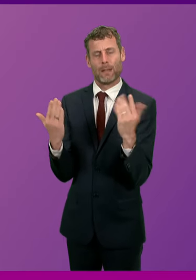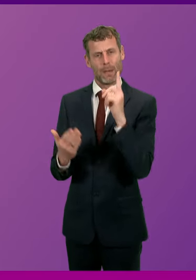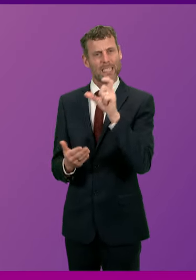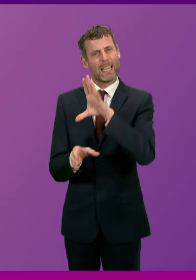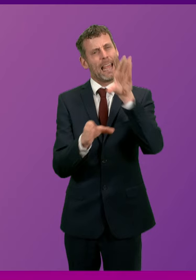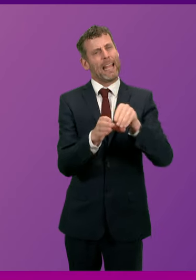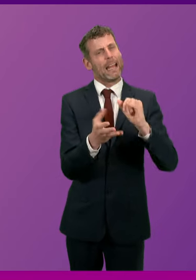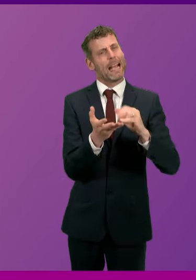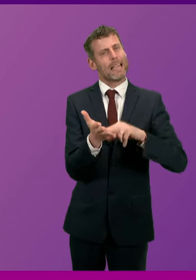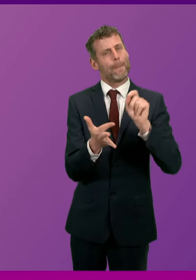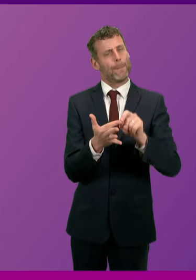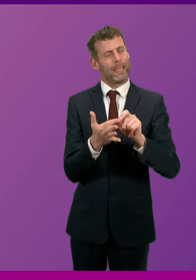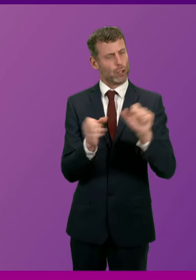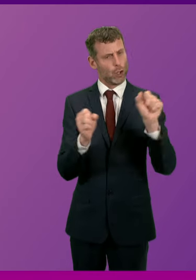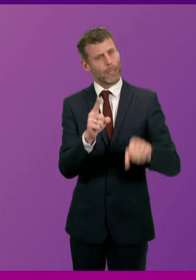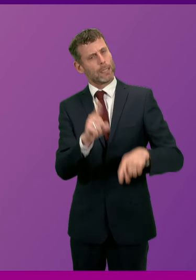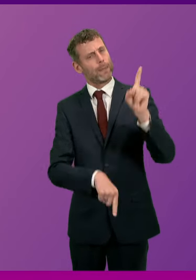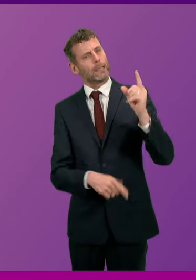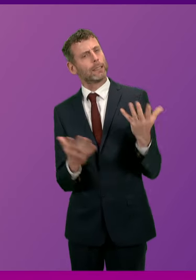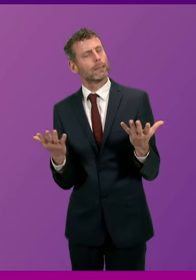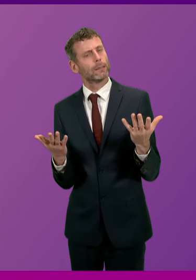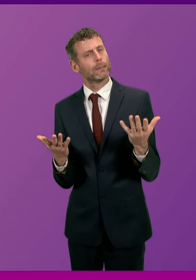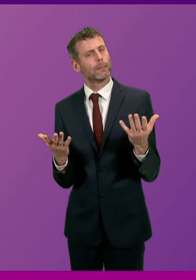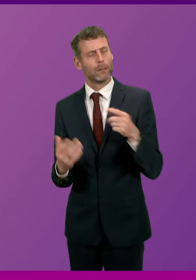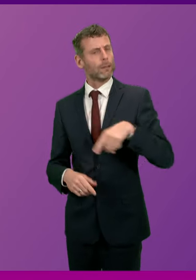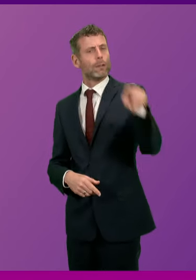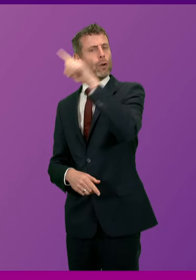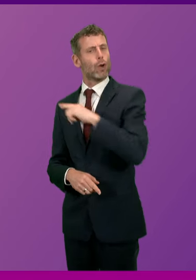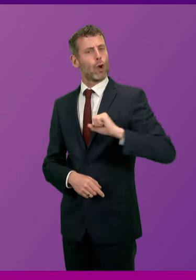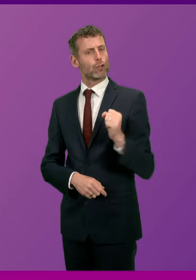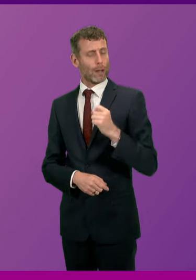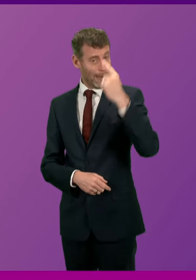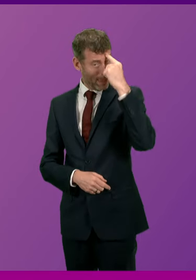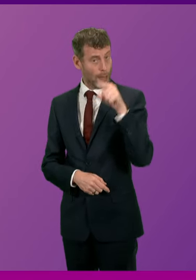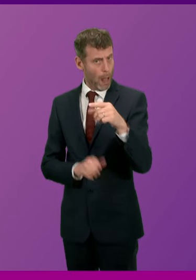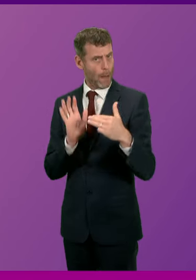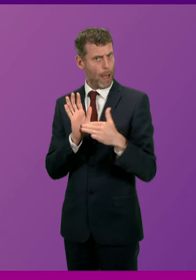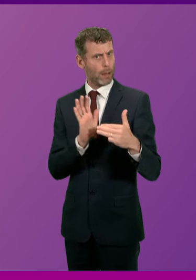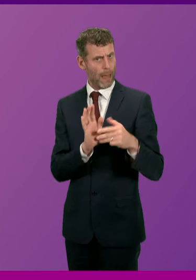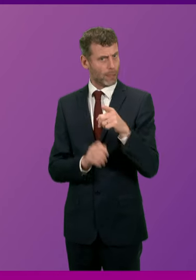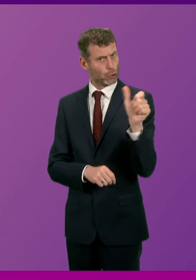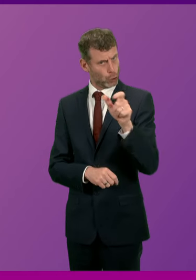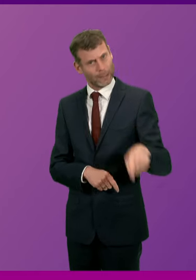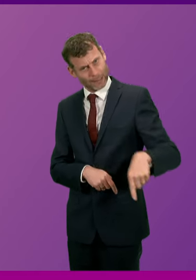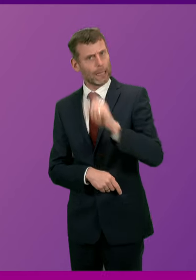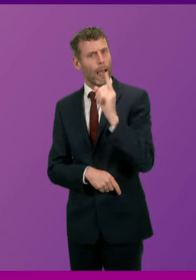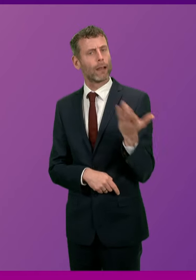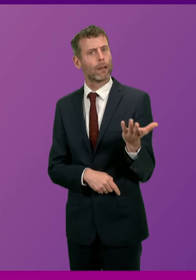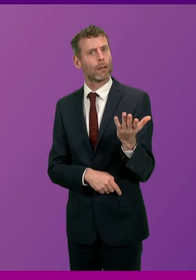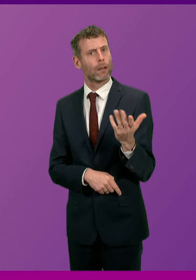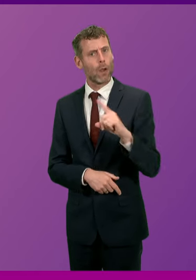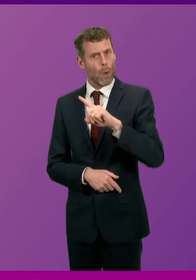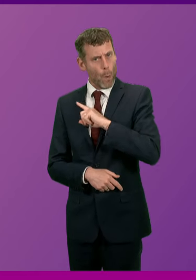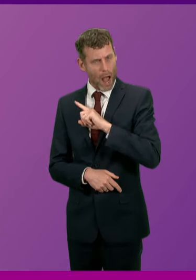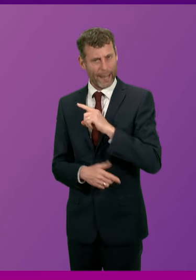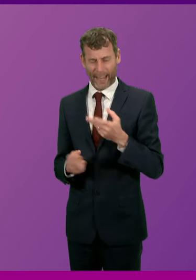SNP by John Swinney. People across Scotland think Michael Matheson should have been sacked, because they